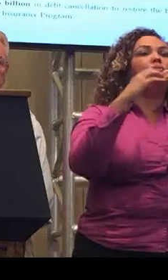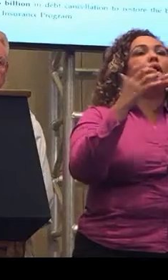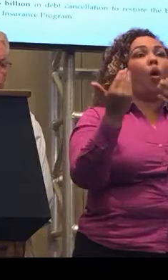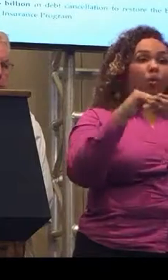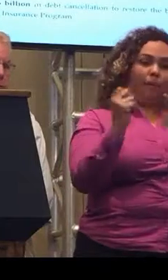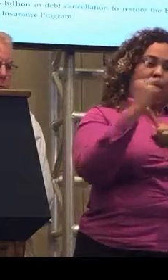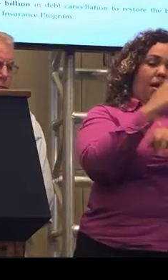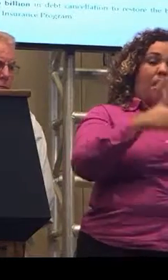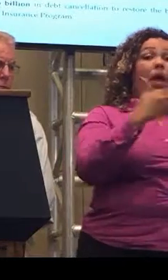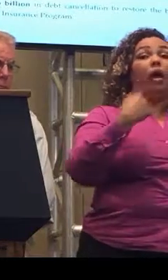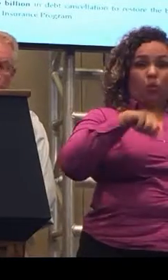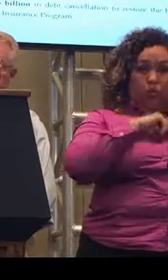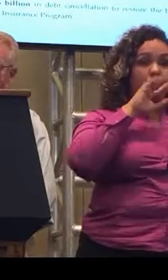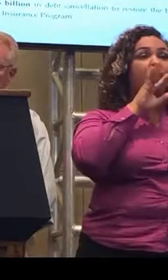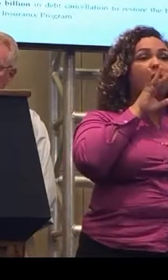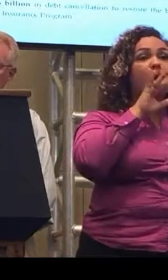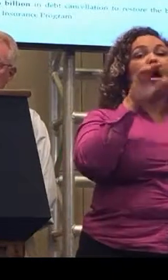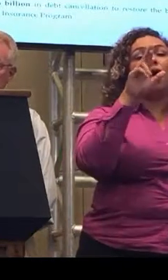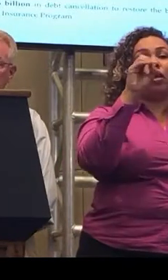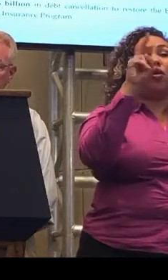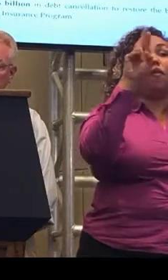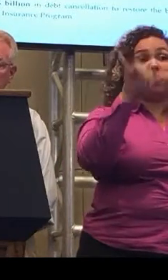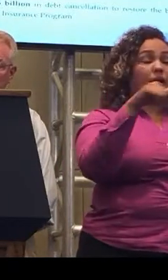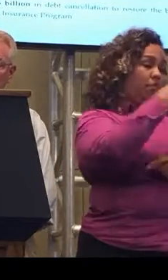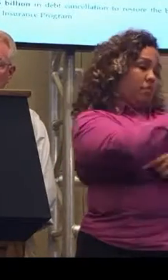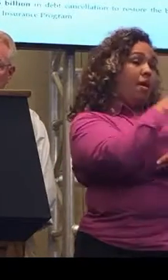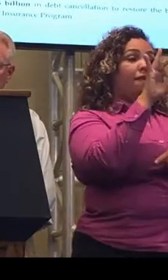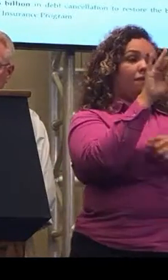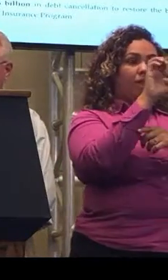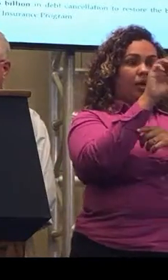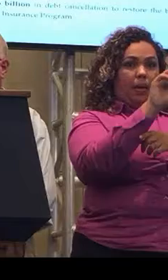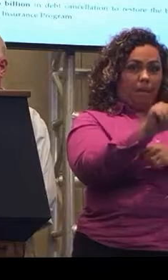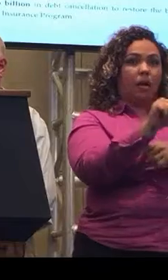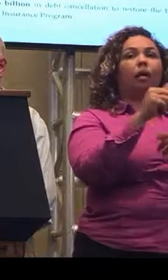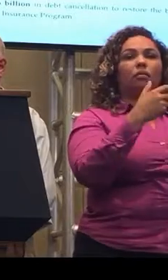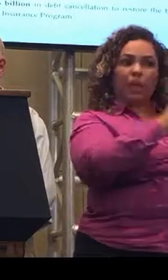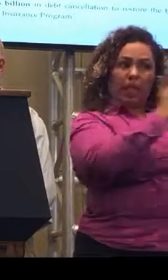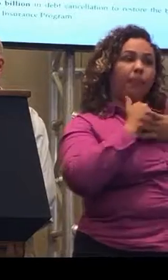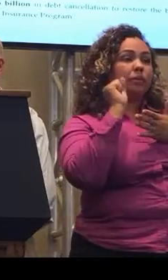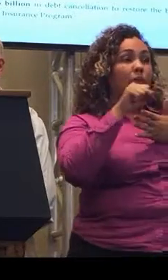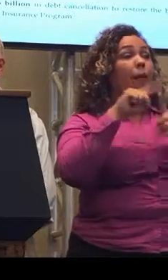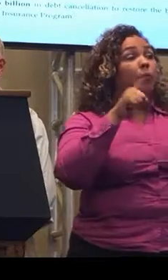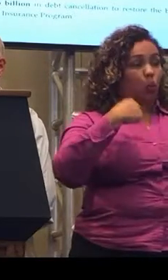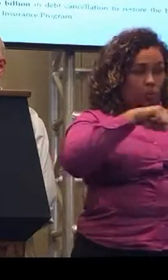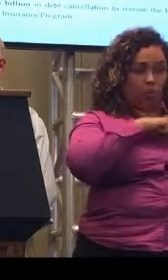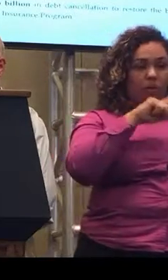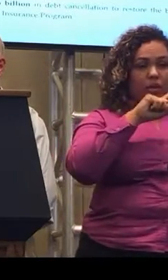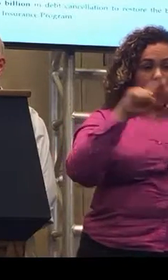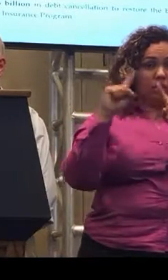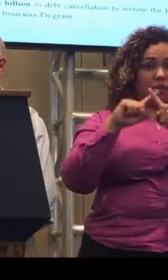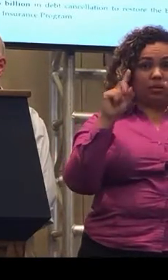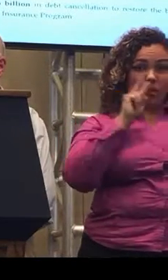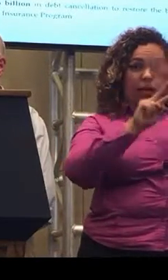We can talk about recovery using FEMA, but I envision that we need to have different